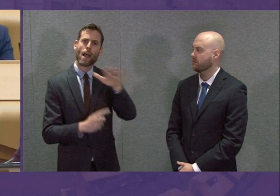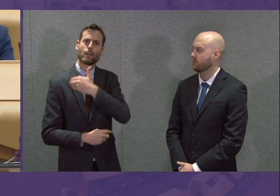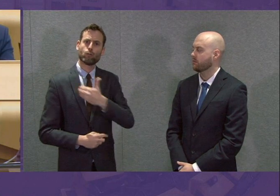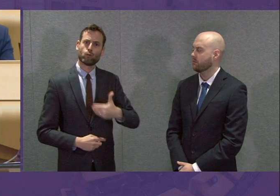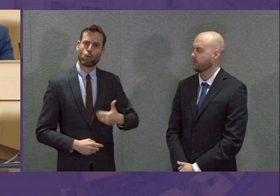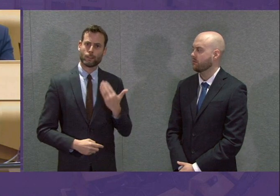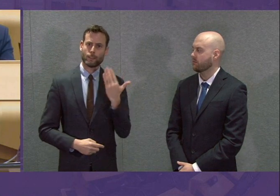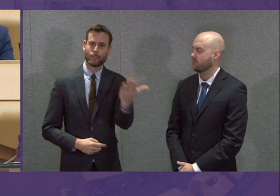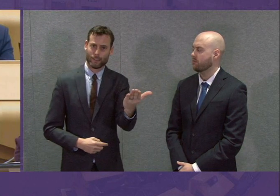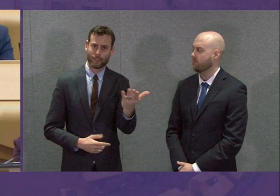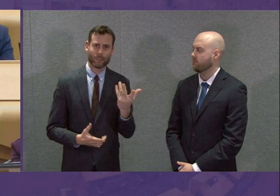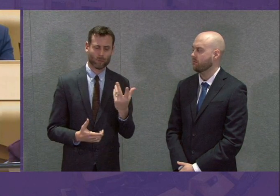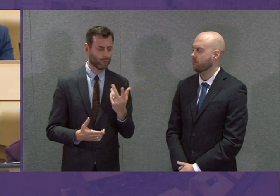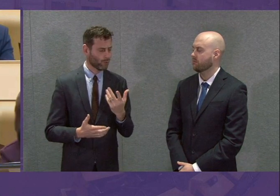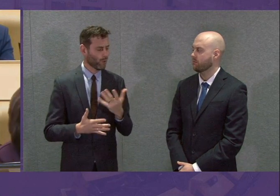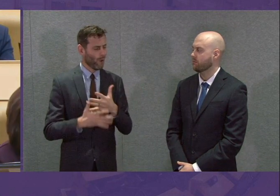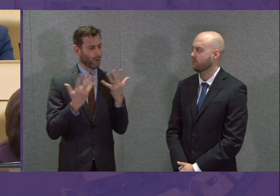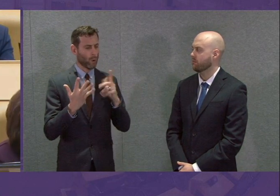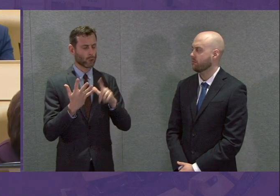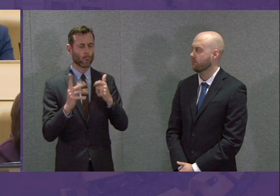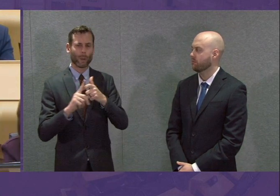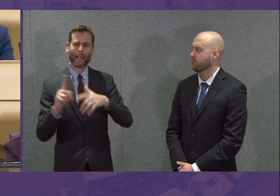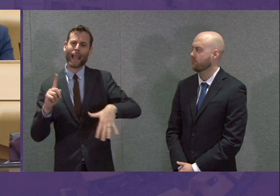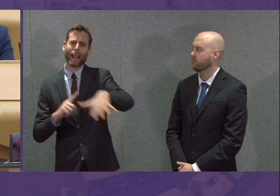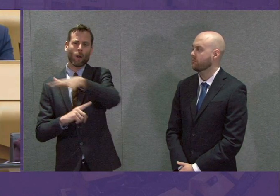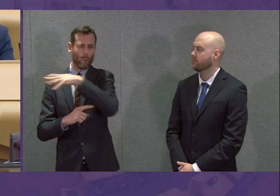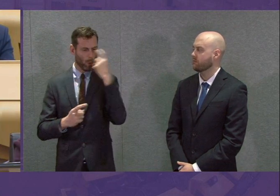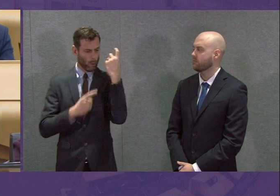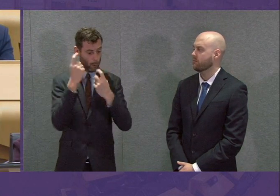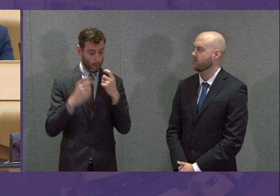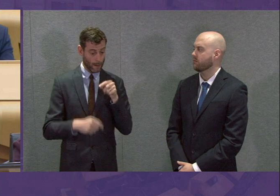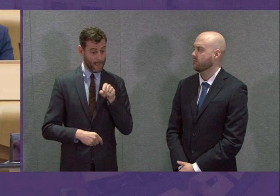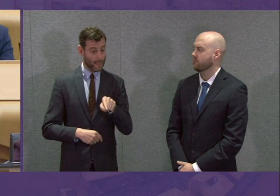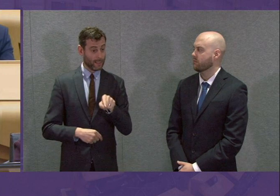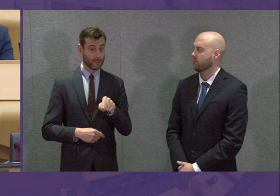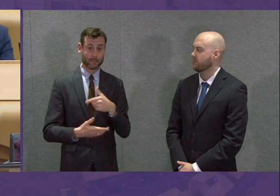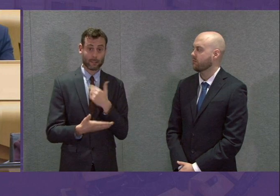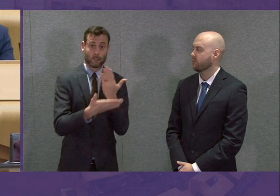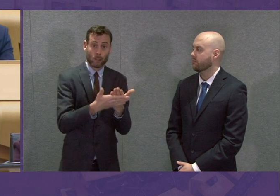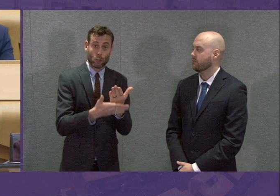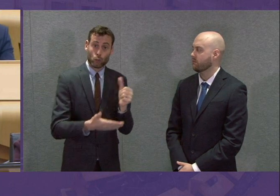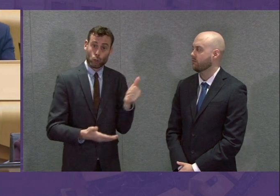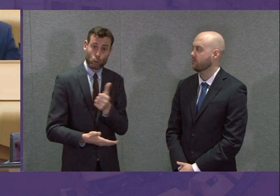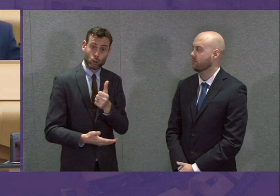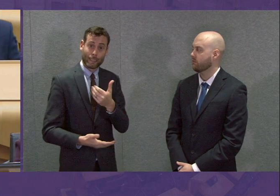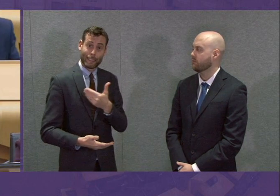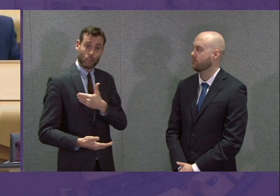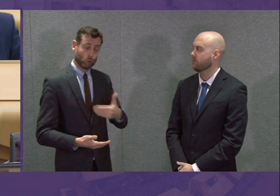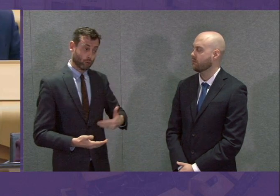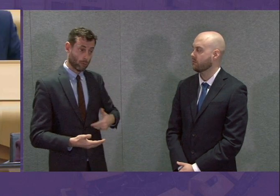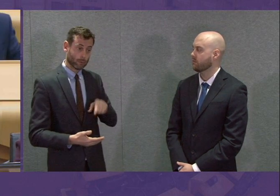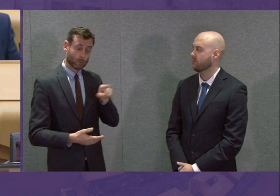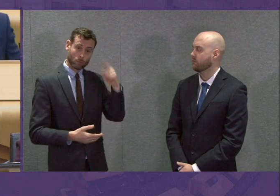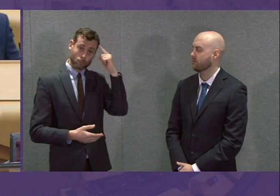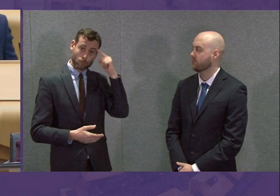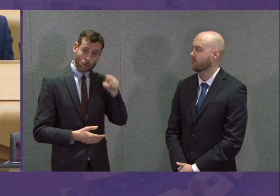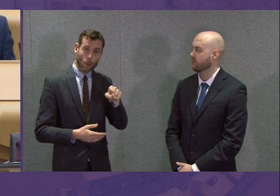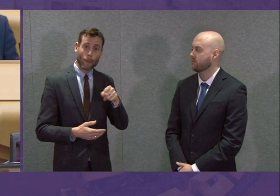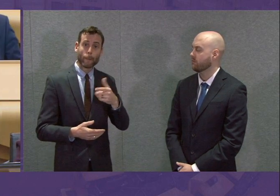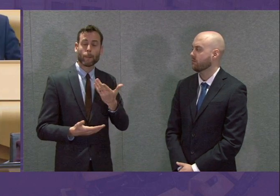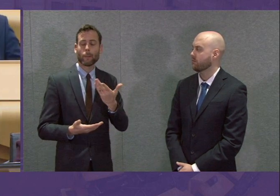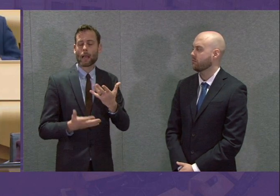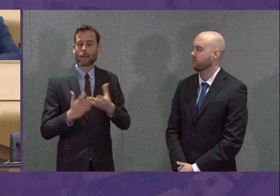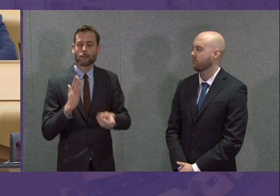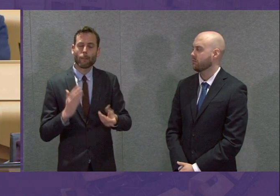some debate obviously across the UK about whether or not it is necessary for insurance purposes for businesses, in